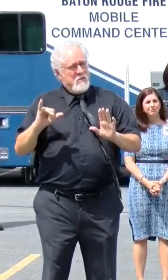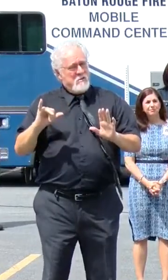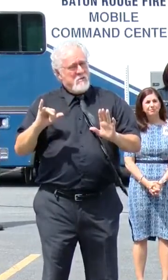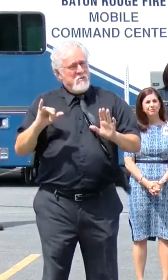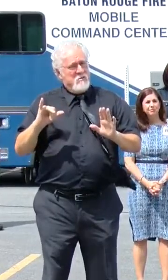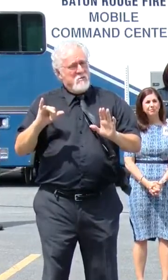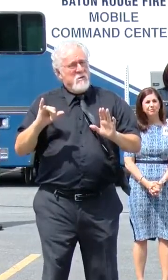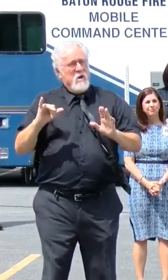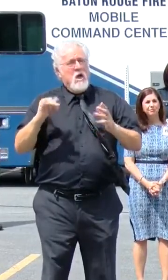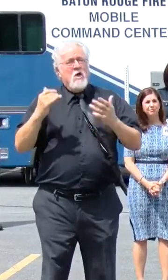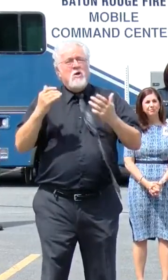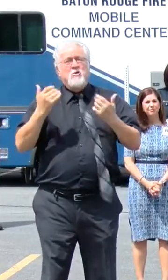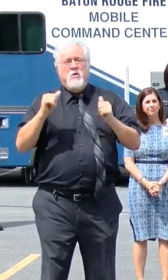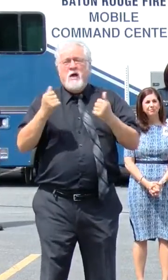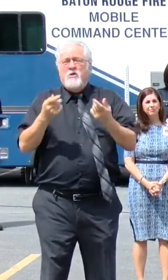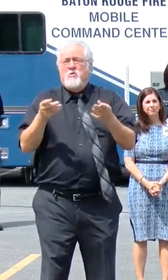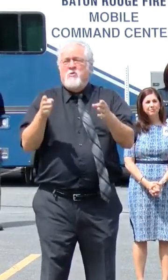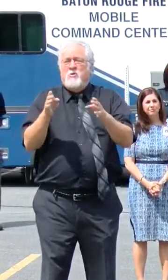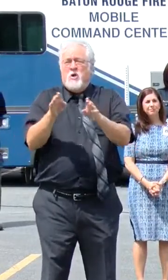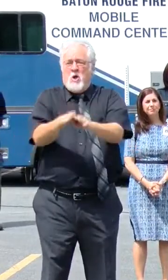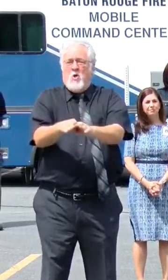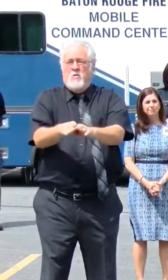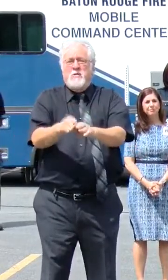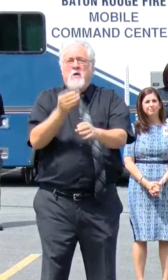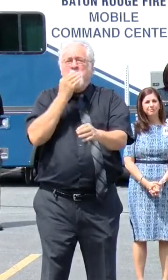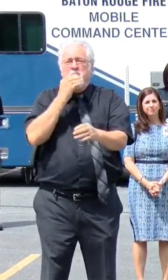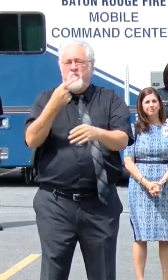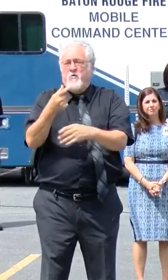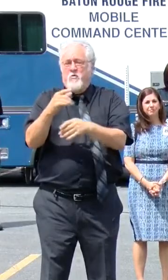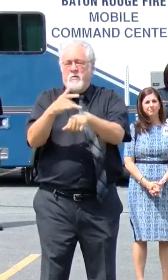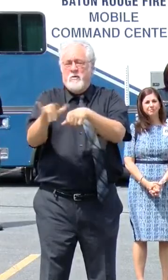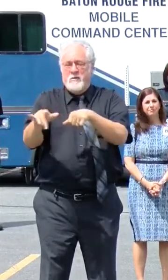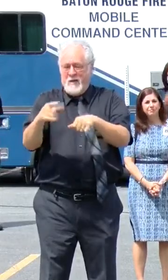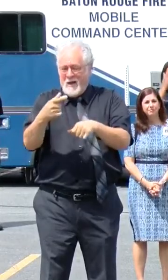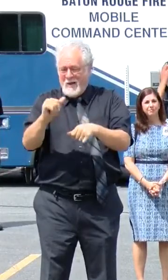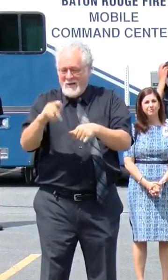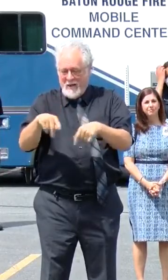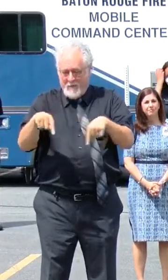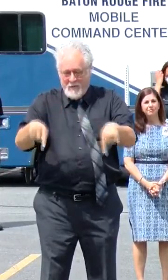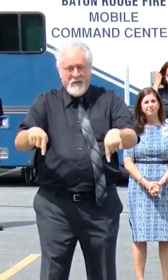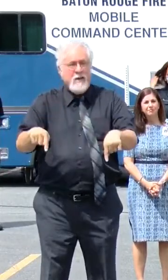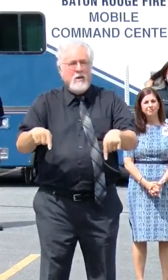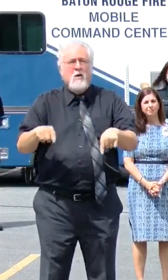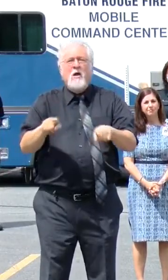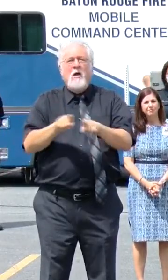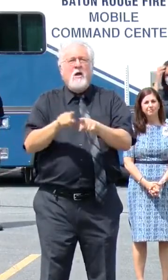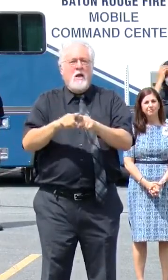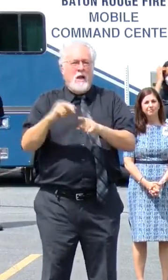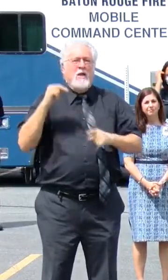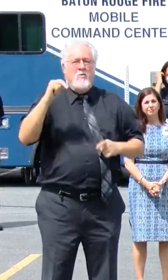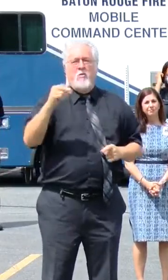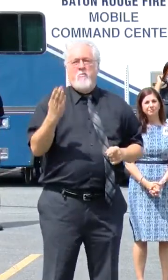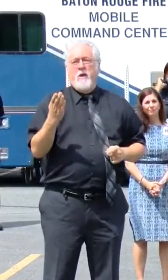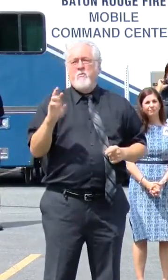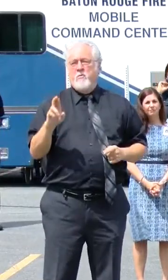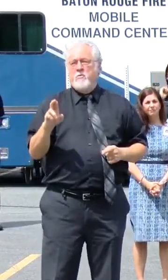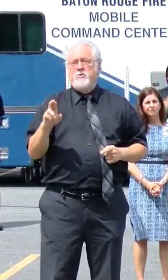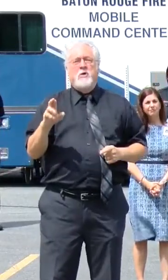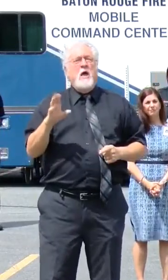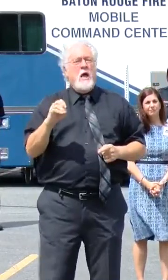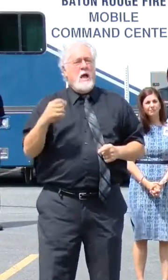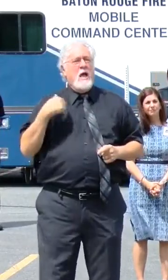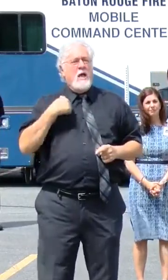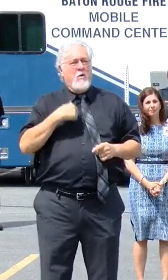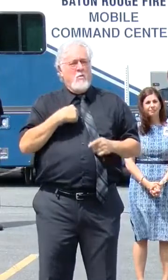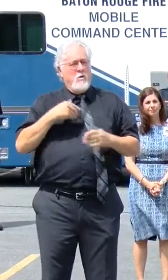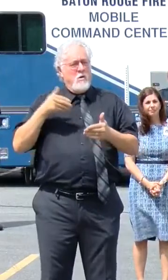mission to close the food gap here in disinvested communities, many like North Baton Rouge, and we are